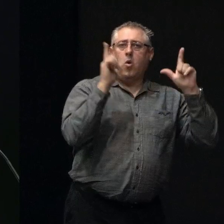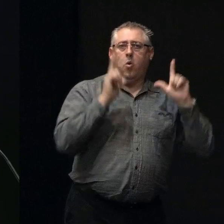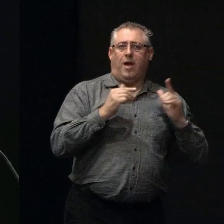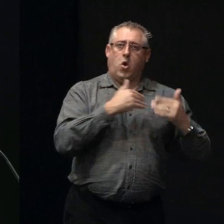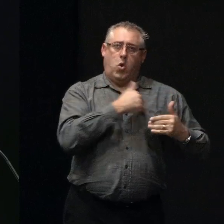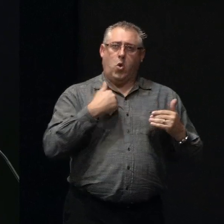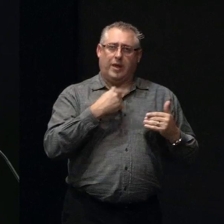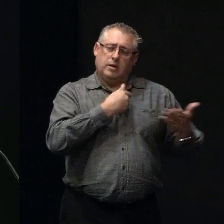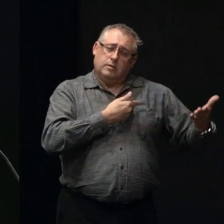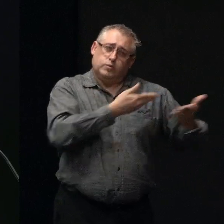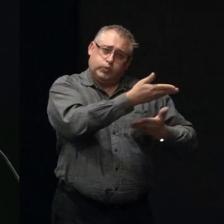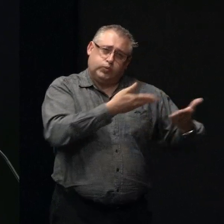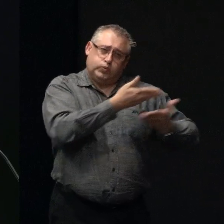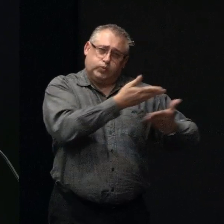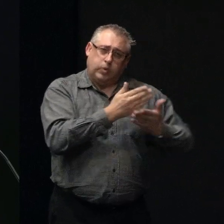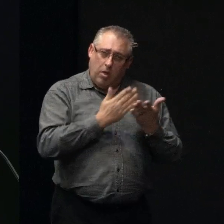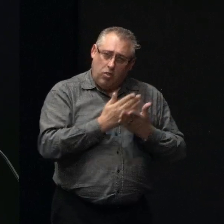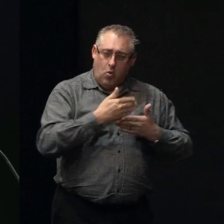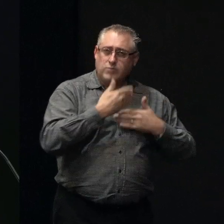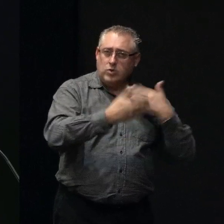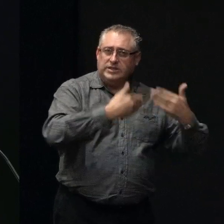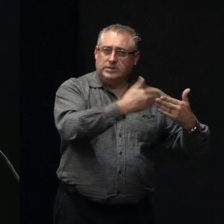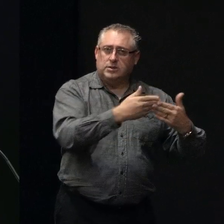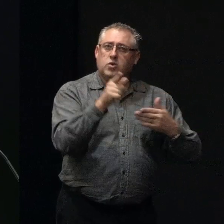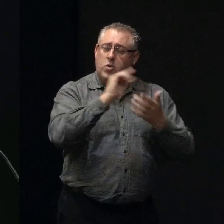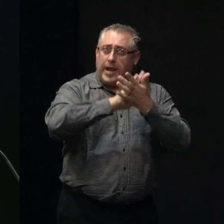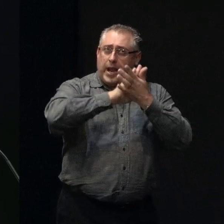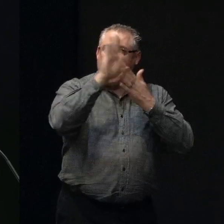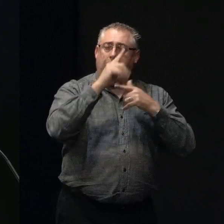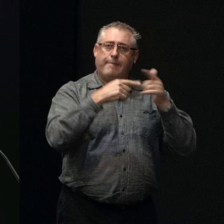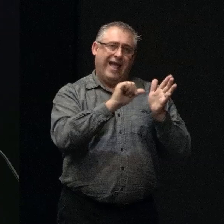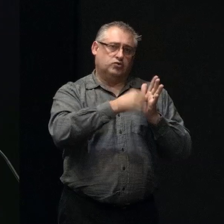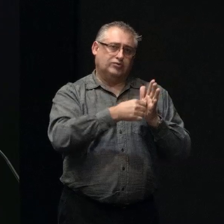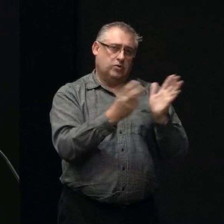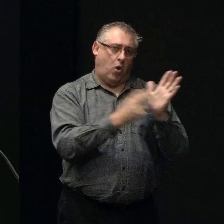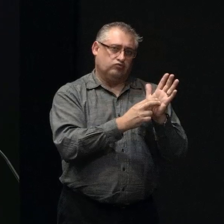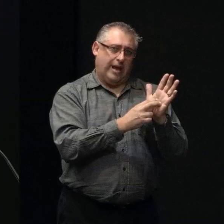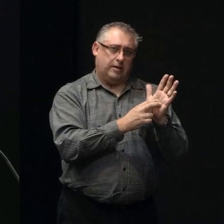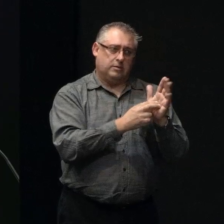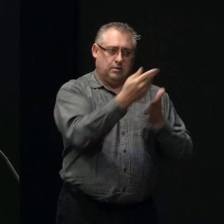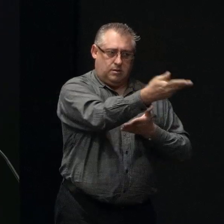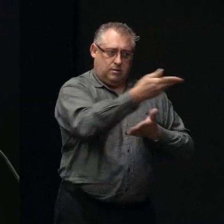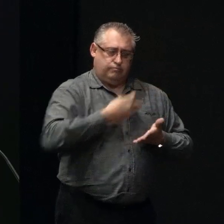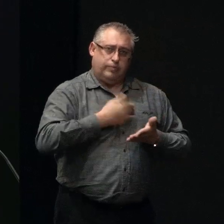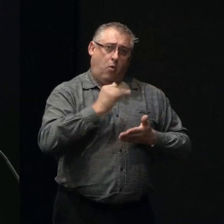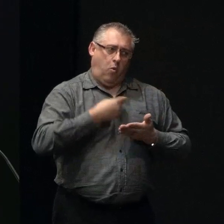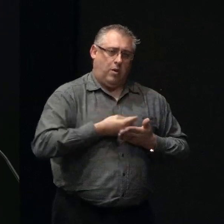they can talk you through that process and you can be very clear about the insurance contract you're passing over or the insurance contract you're about to receive.